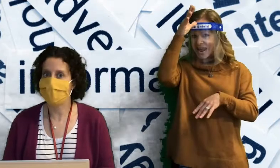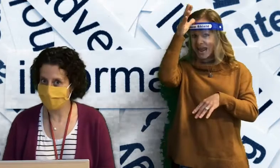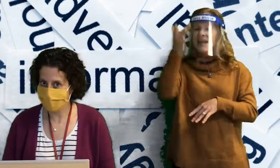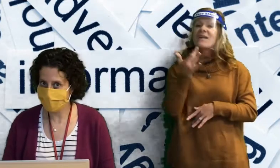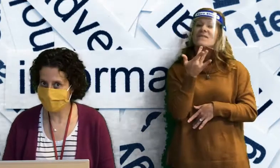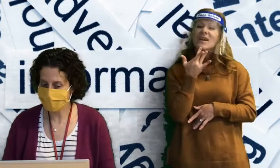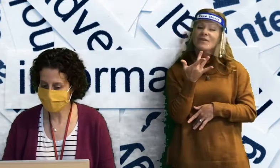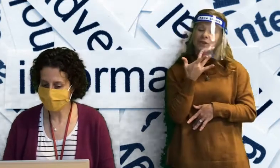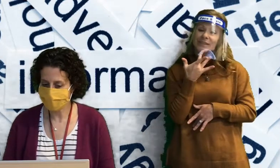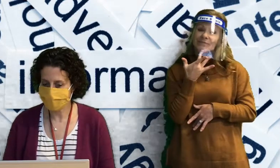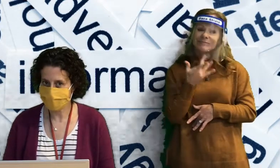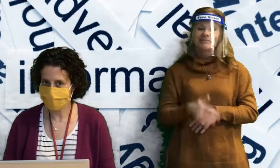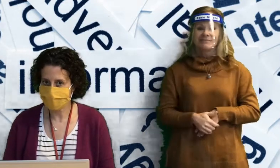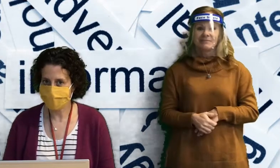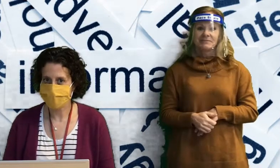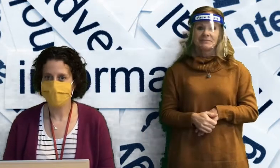favorite.